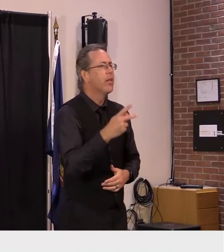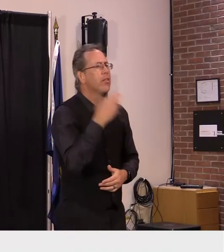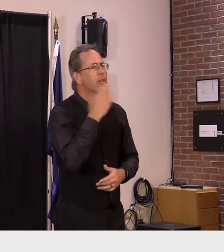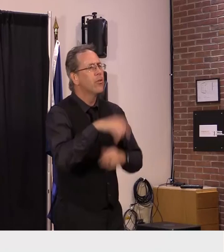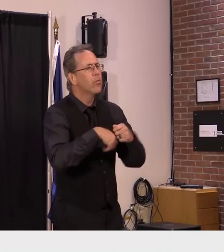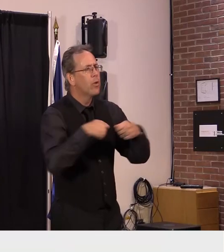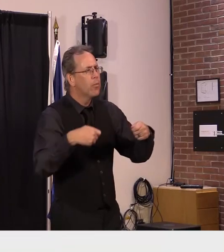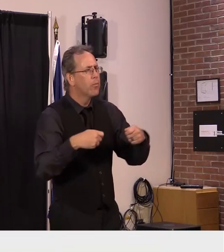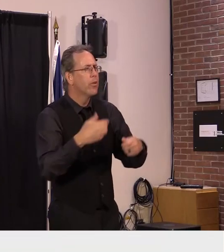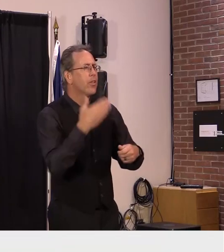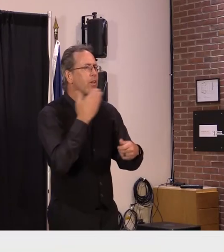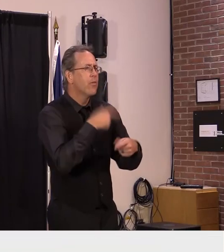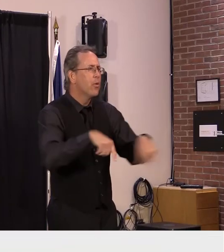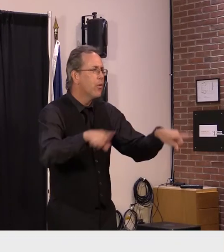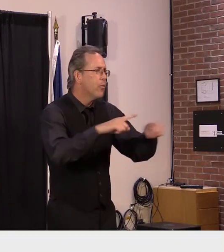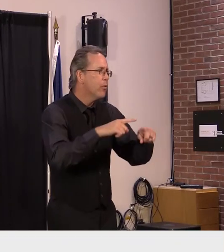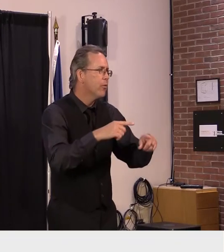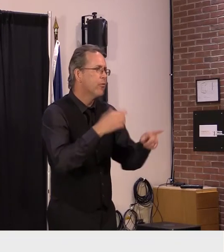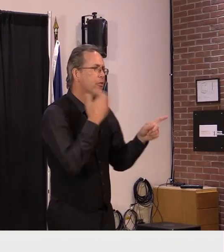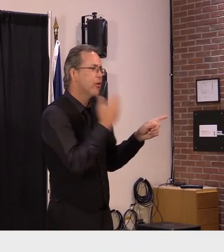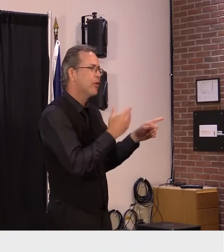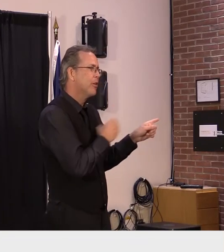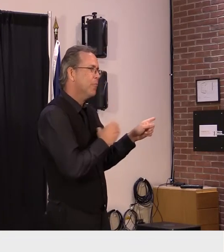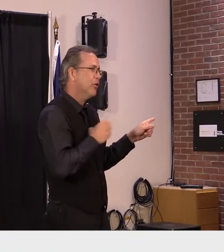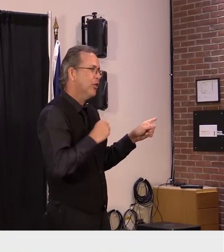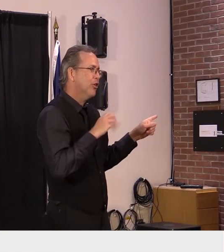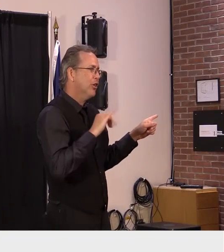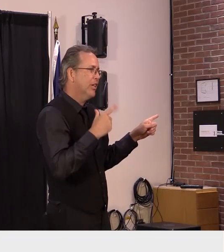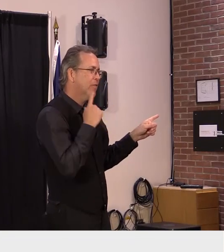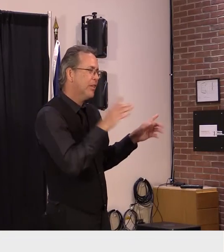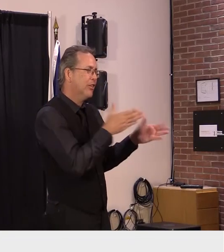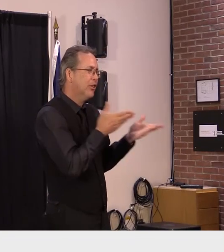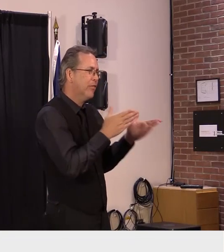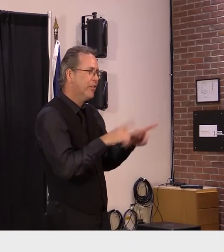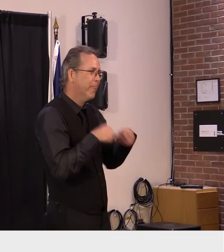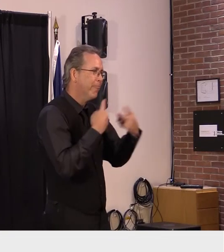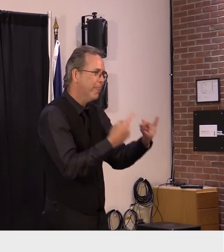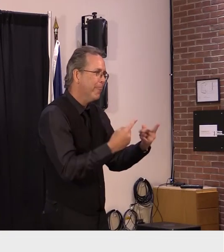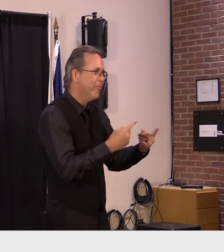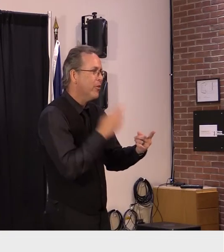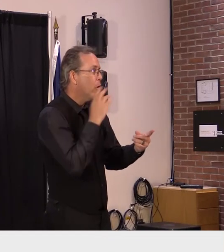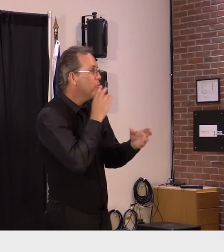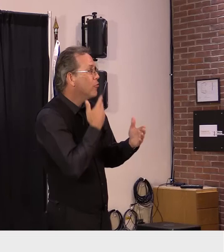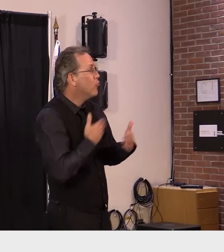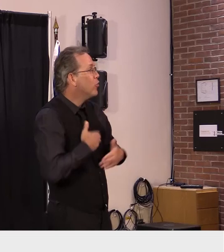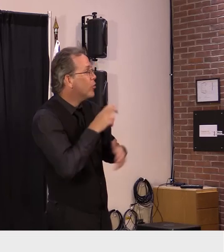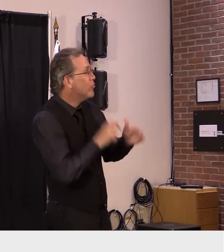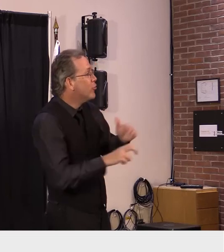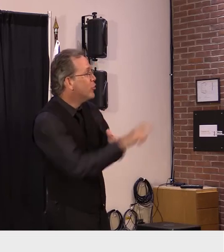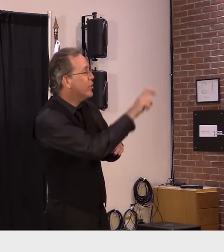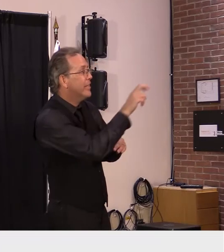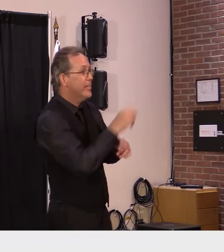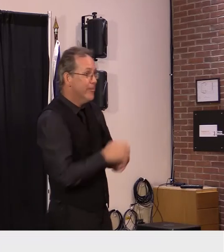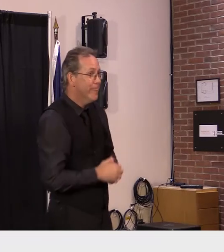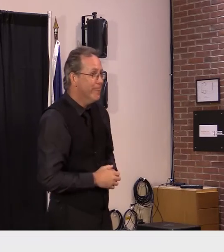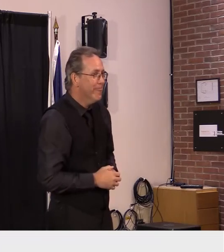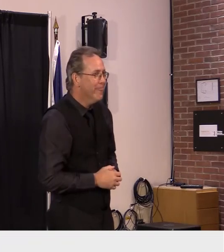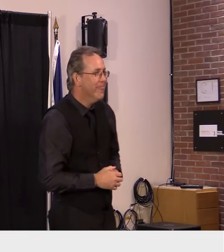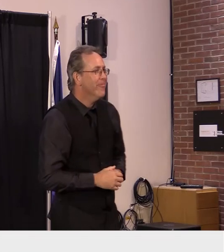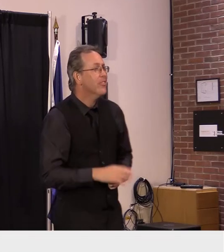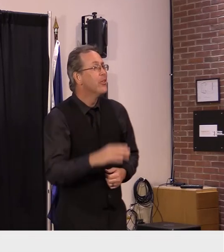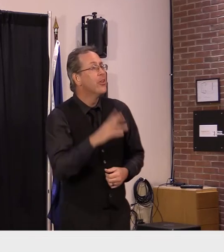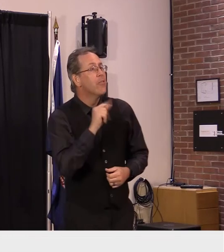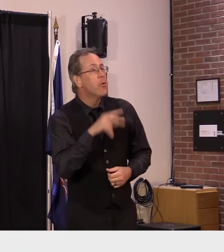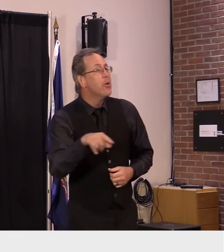want to wish commissioner shirling well as he embarks on his next venture vermont certainly is in a much